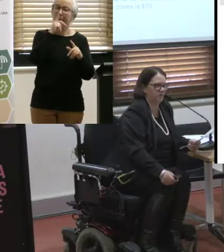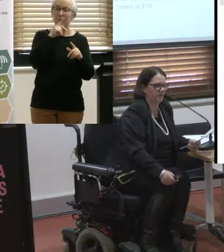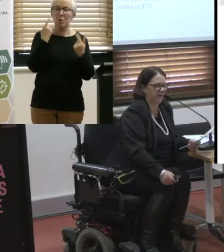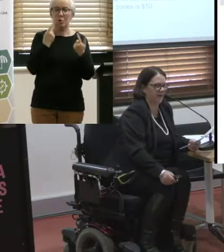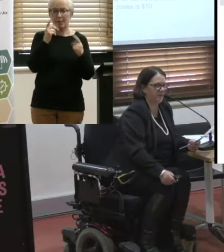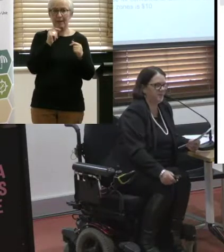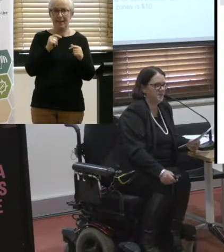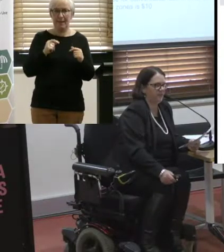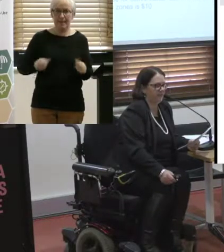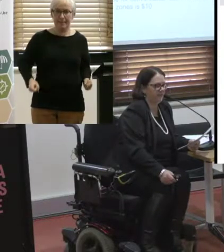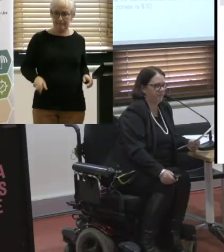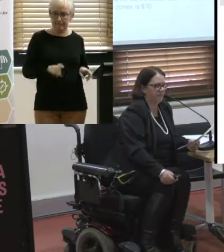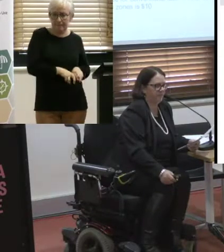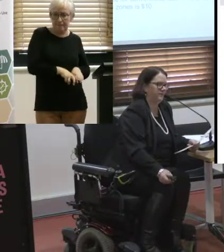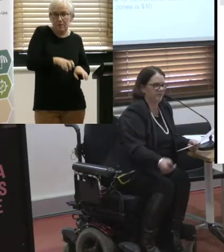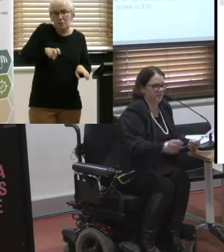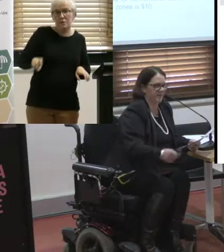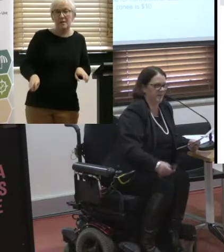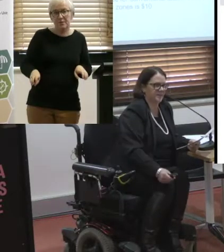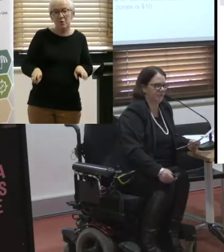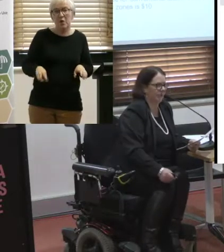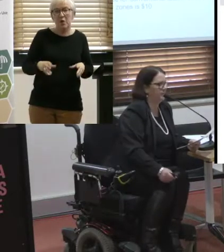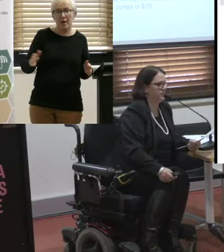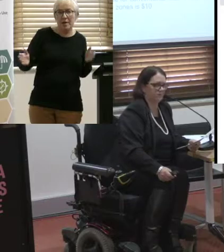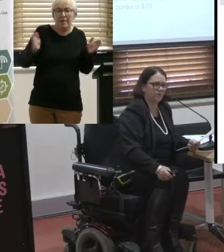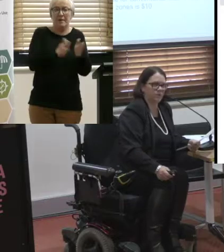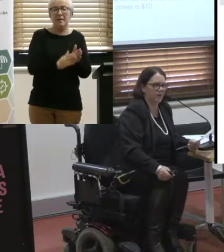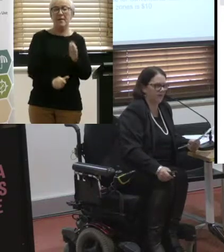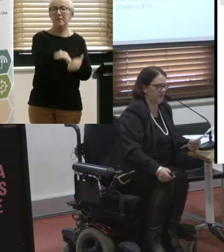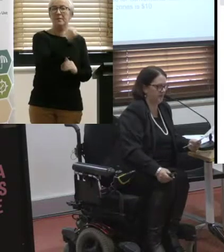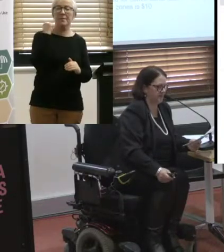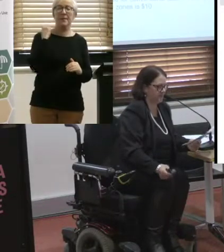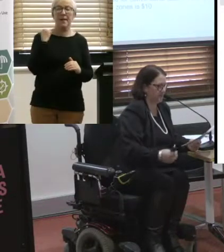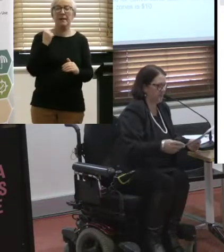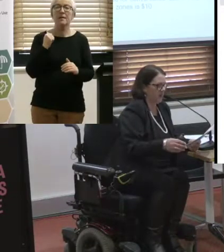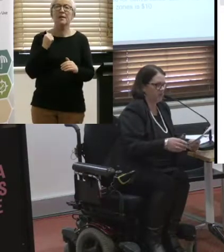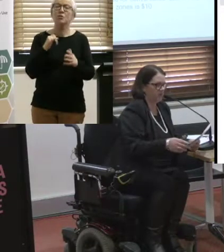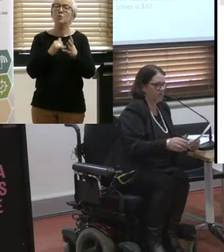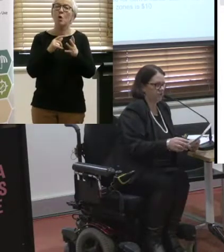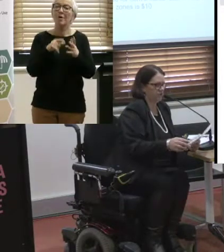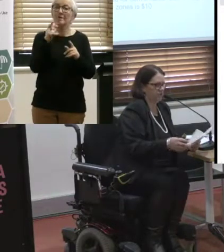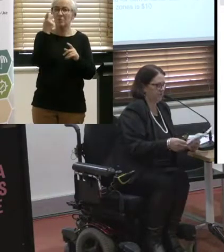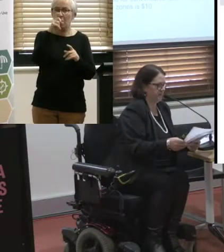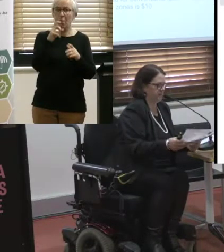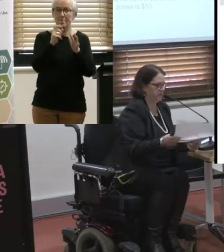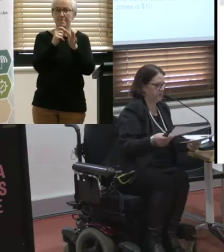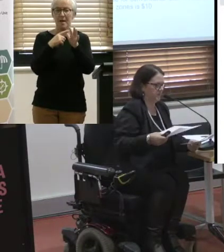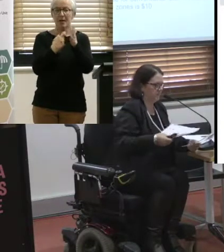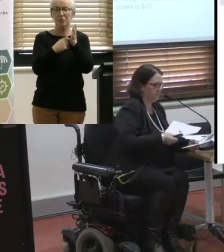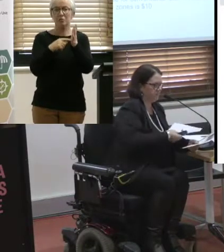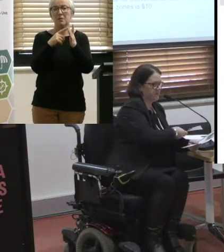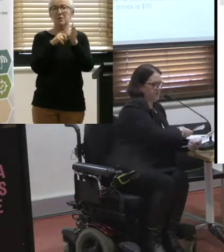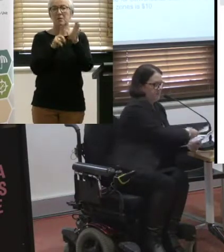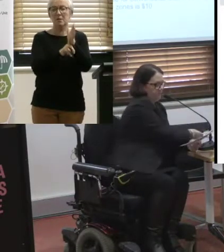of a boot of a car, even if there is a gas cylinder in the boot and all those sort of things. So, I'm not too sure how often that issues,